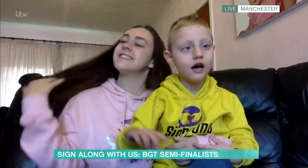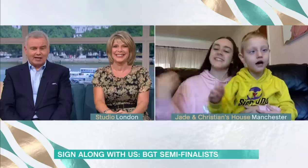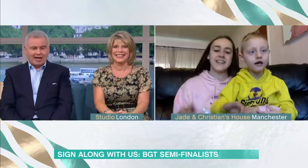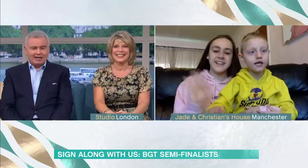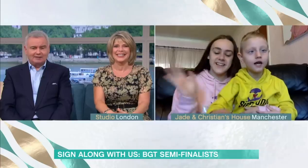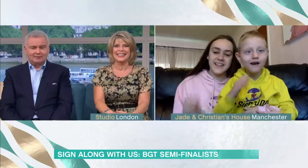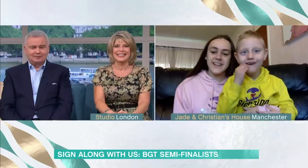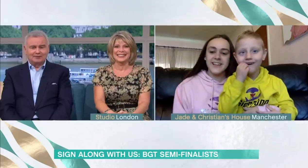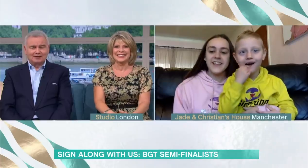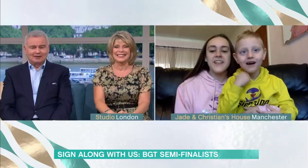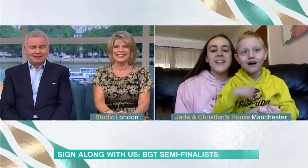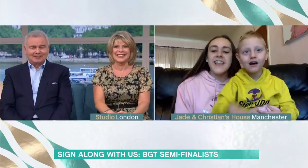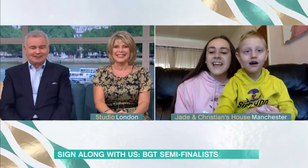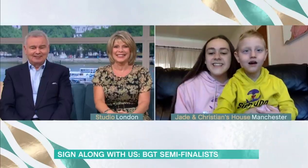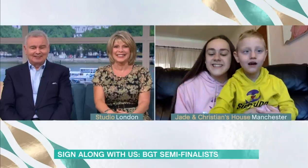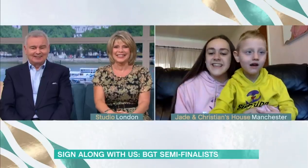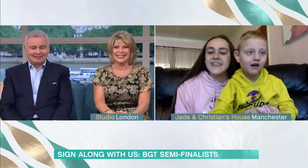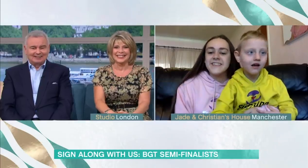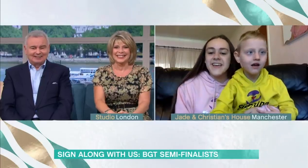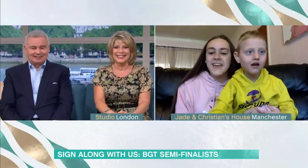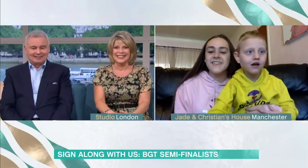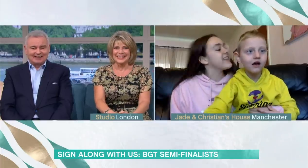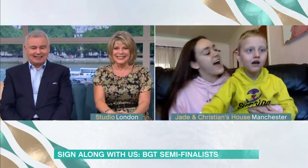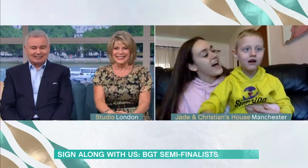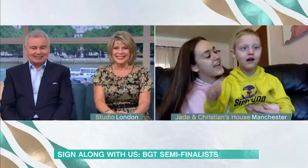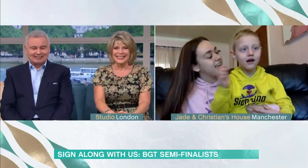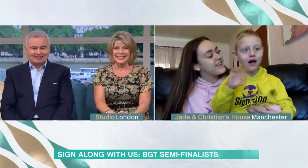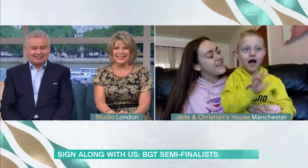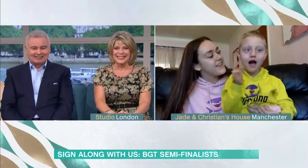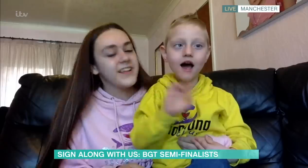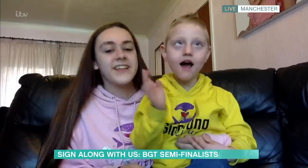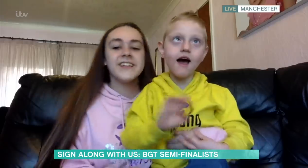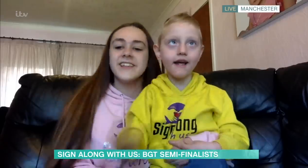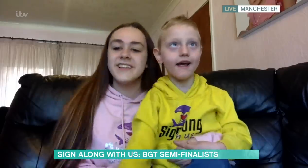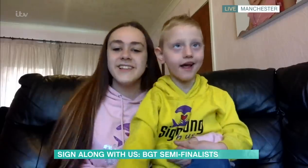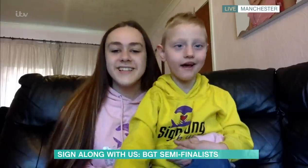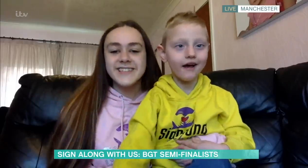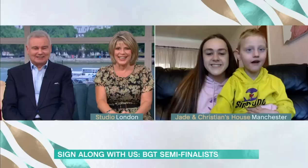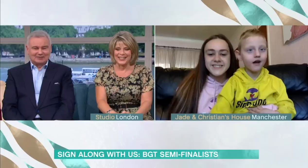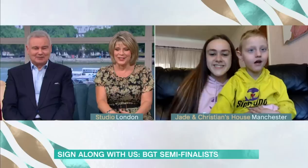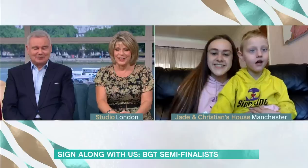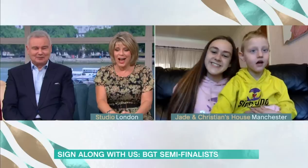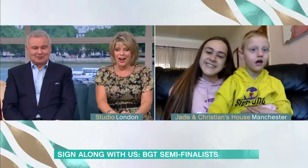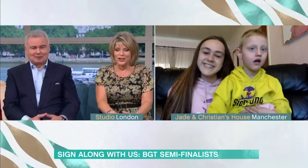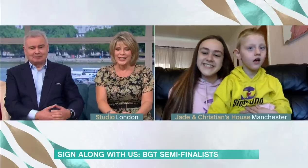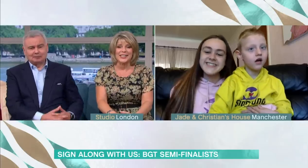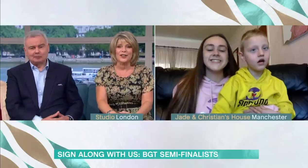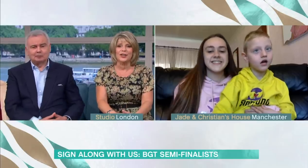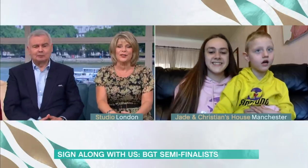again. Nice to see you too. Hi. Hi Christian. Hi Christian. Oh Jade it's so lovely